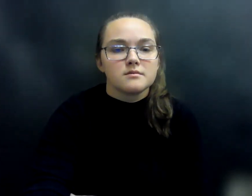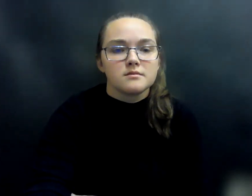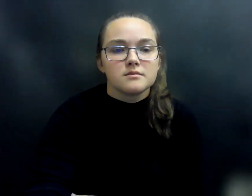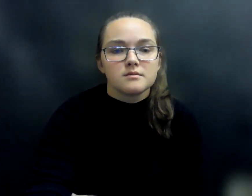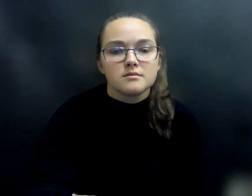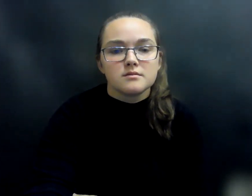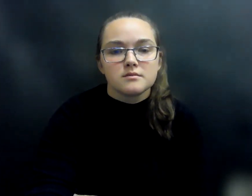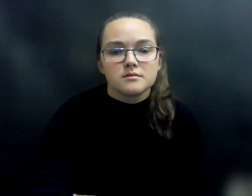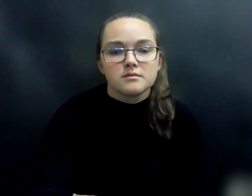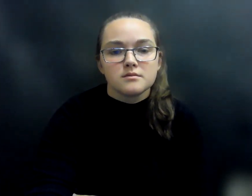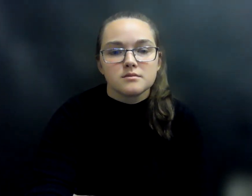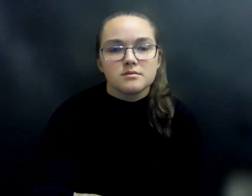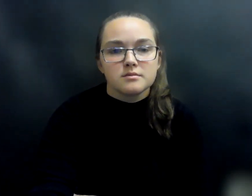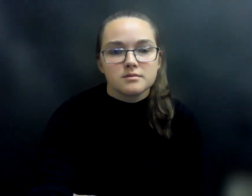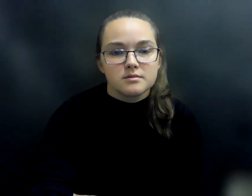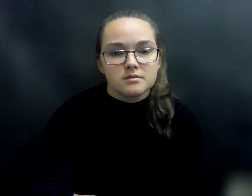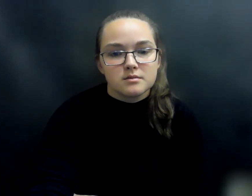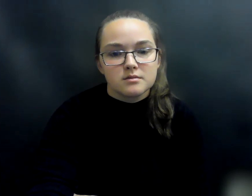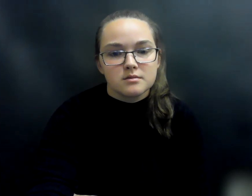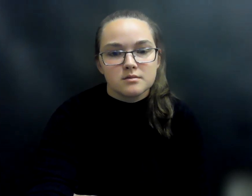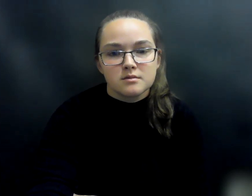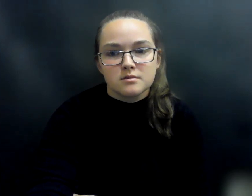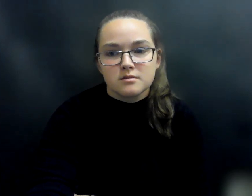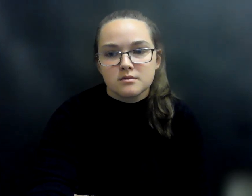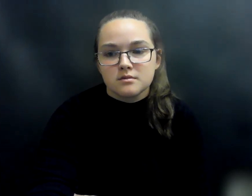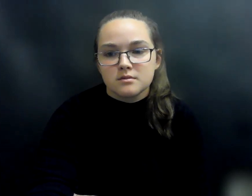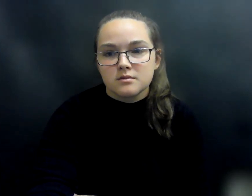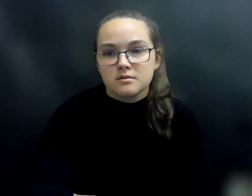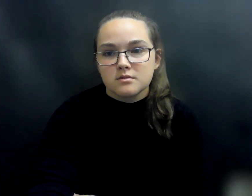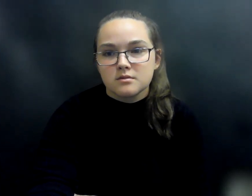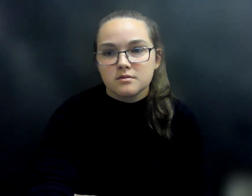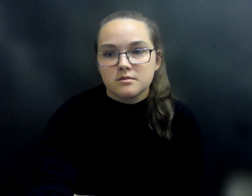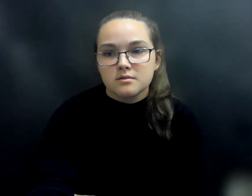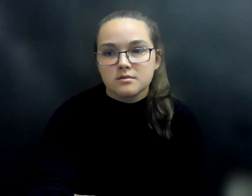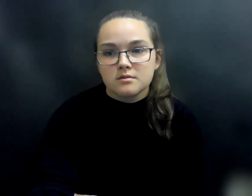is the emperor of the Prince. Thank you.